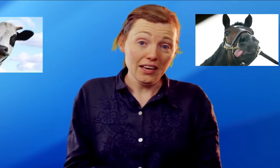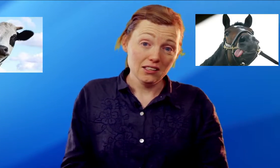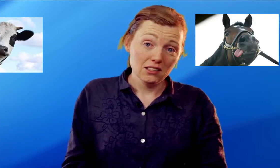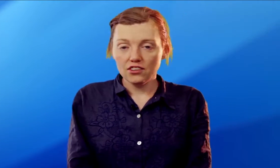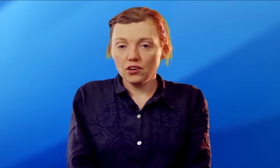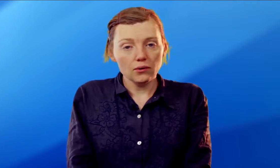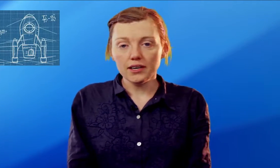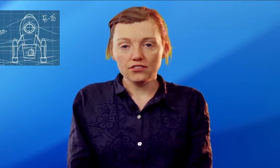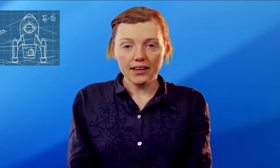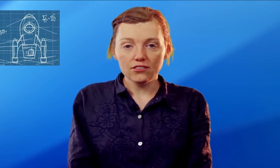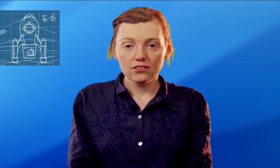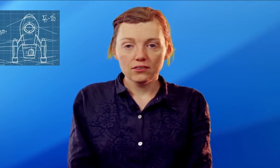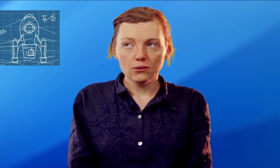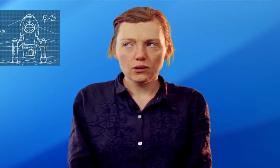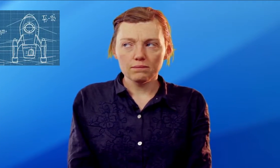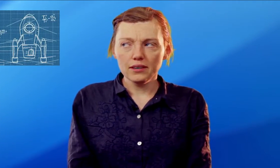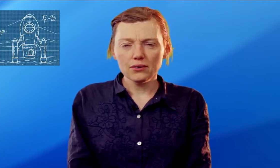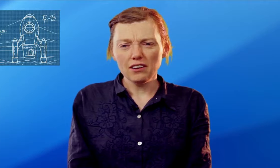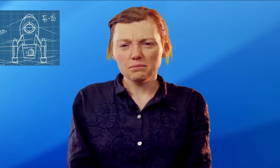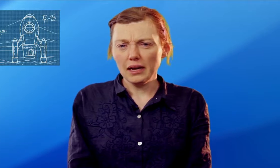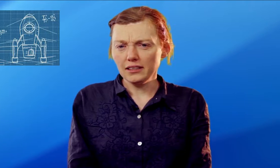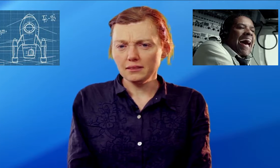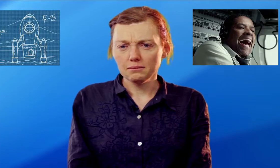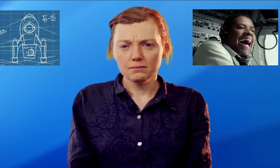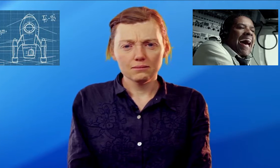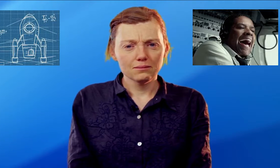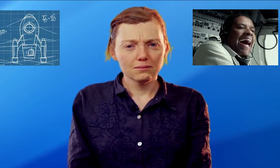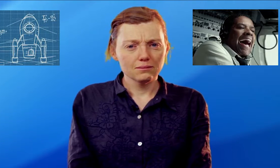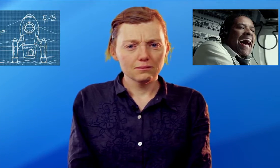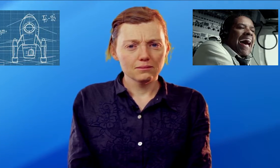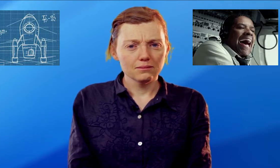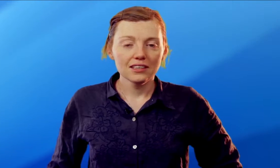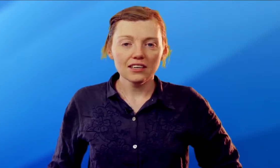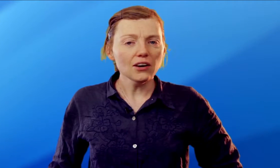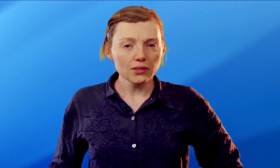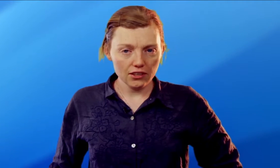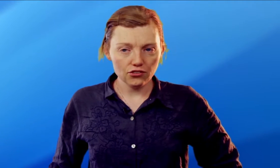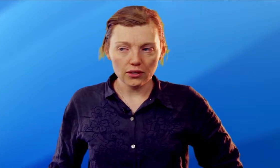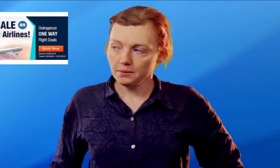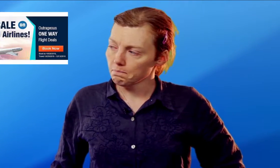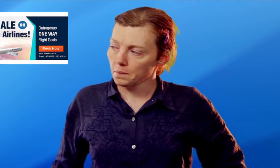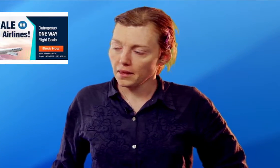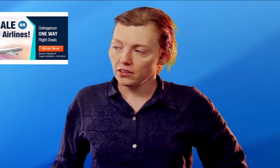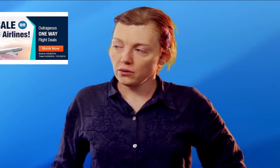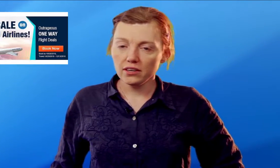day. It's not rocket science or aircraft piloting. In an unrelated story, United